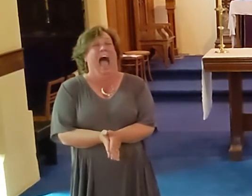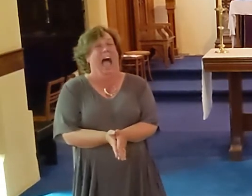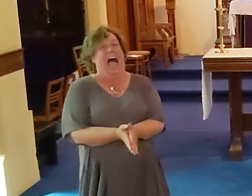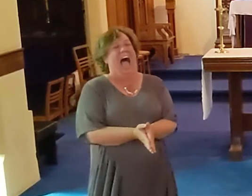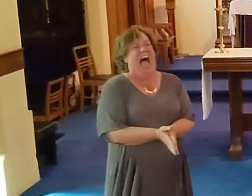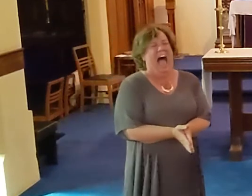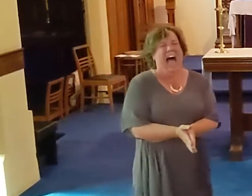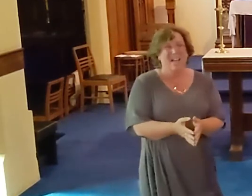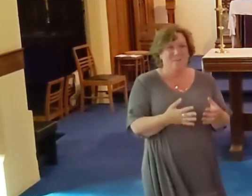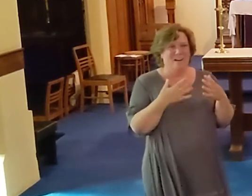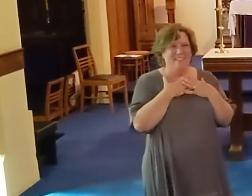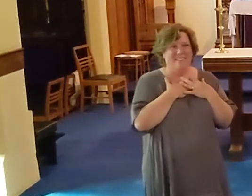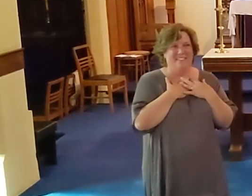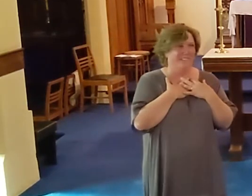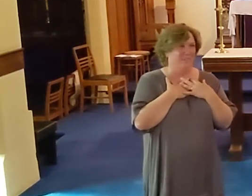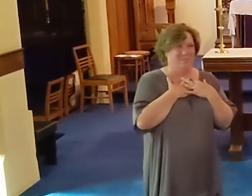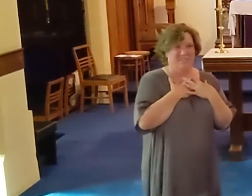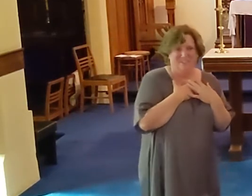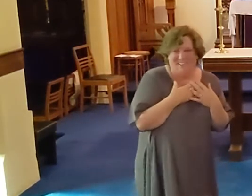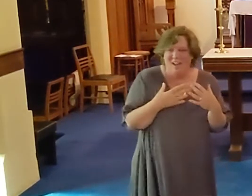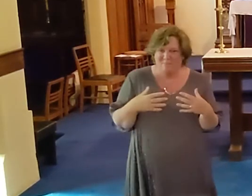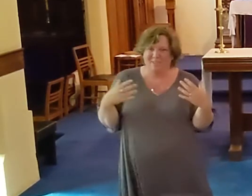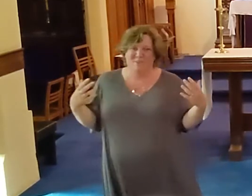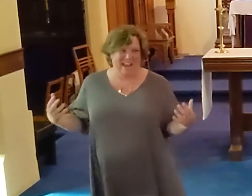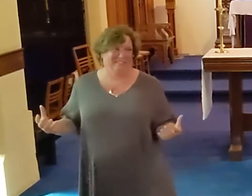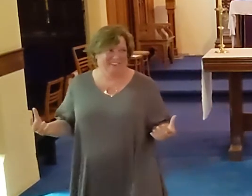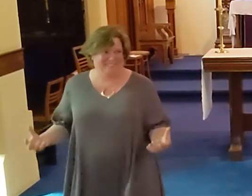just me. Life's less deliberate, though.